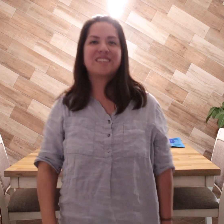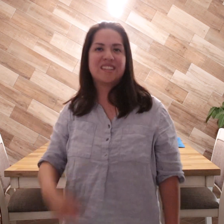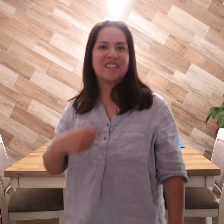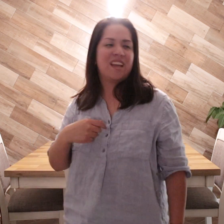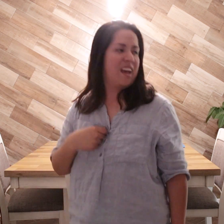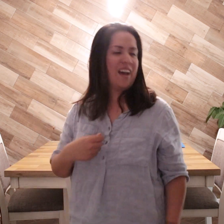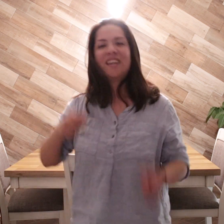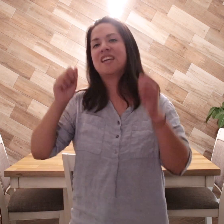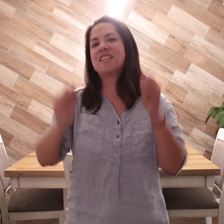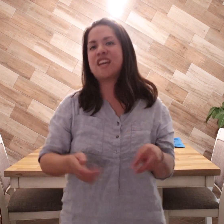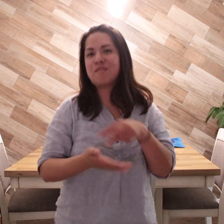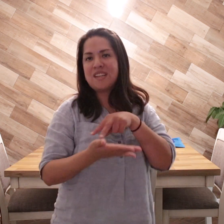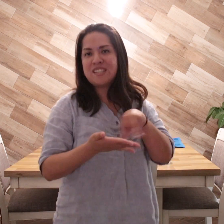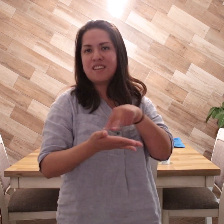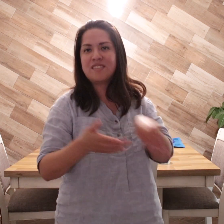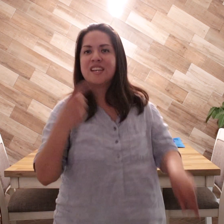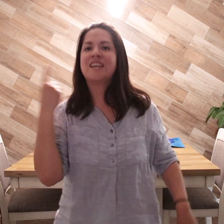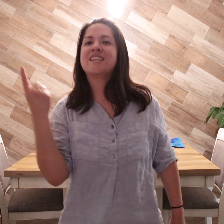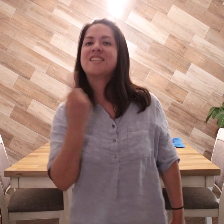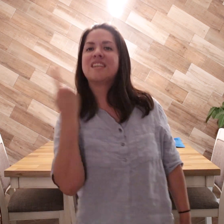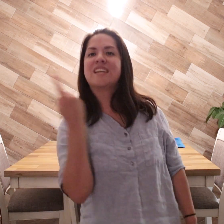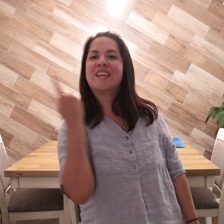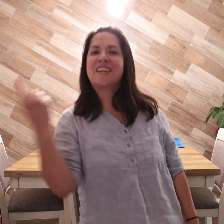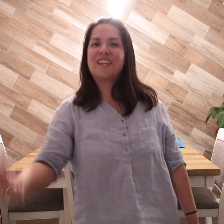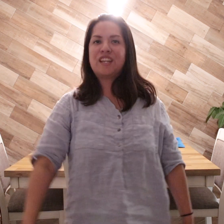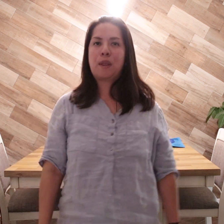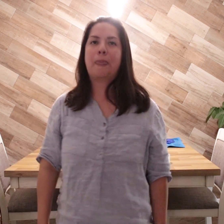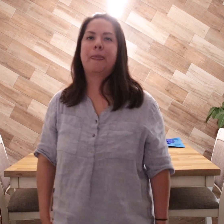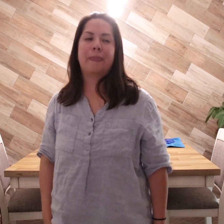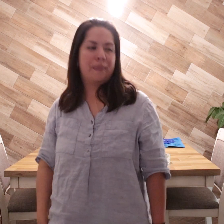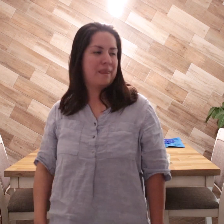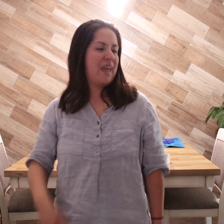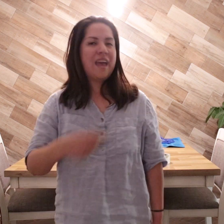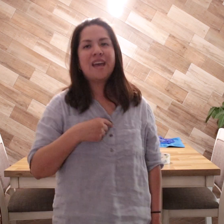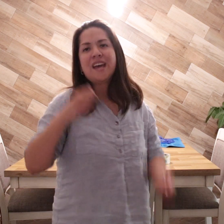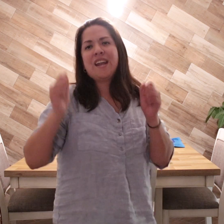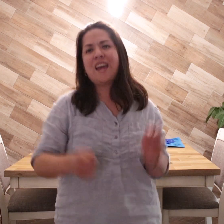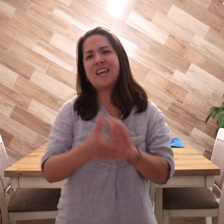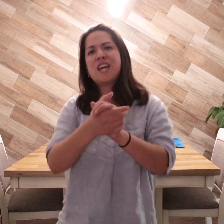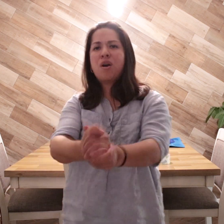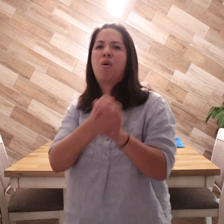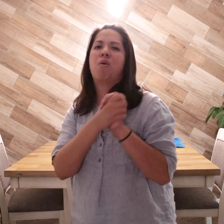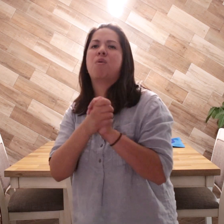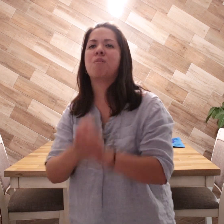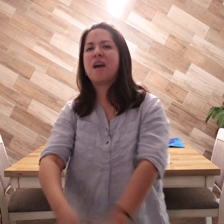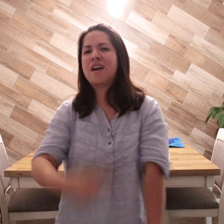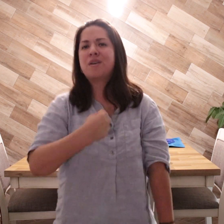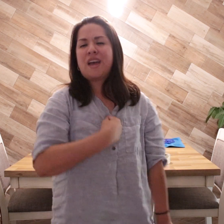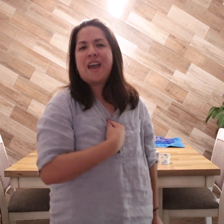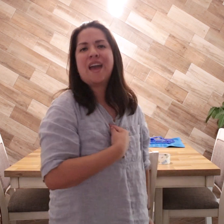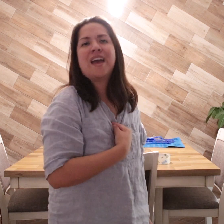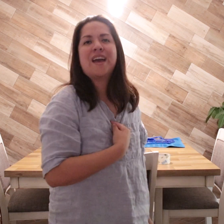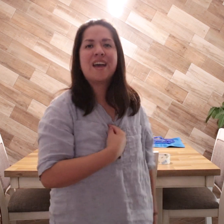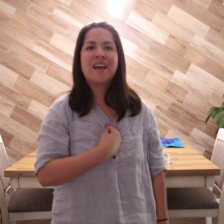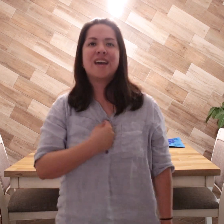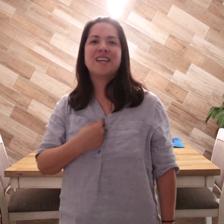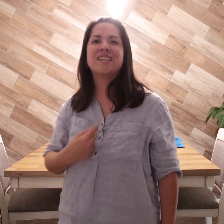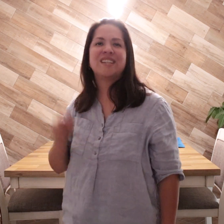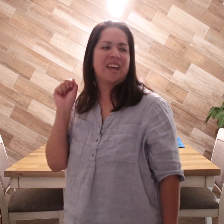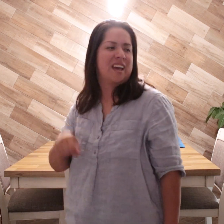I can take myself dancing, yeah, yeah I can hold on it, yeah, I